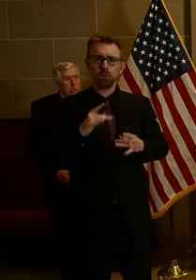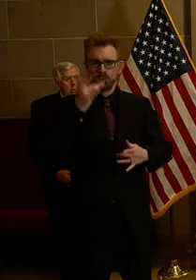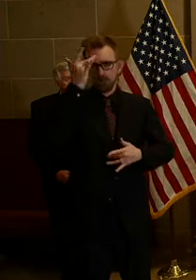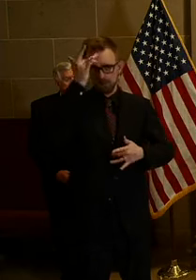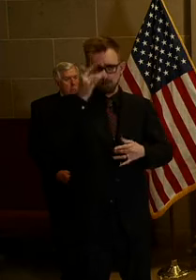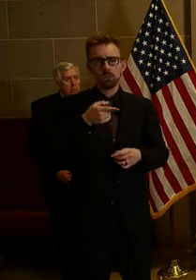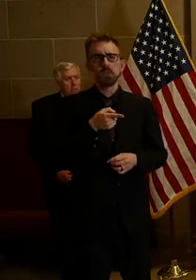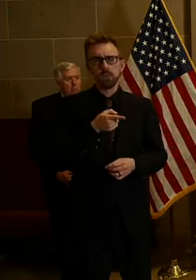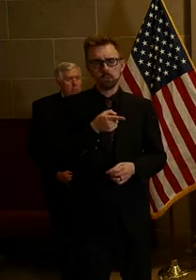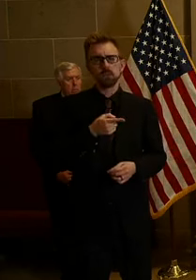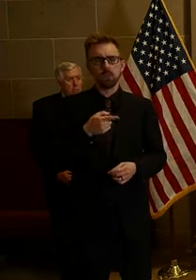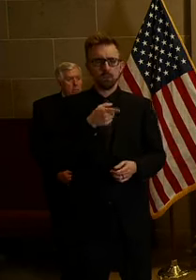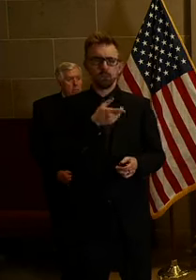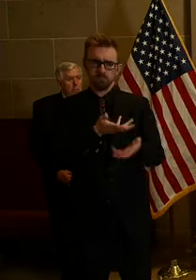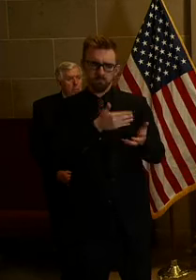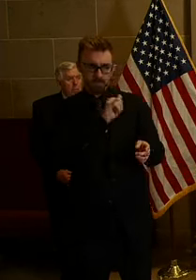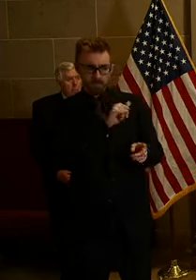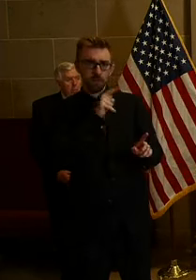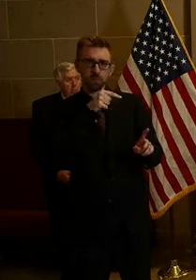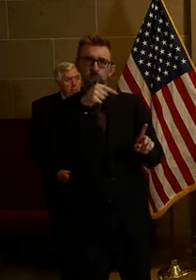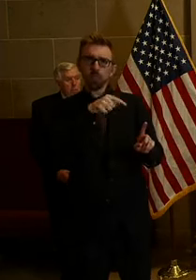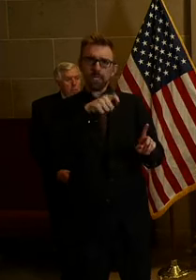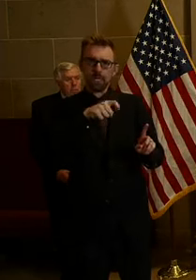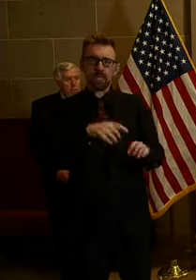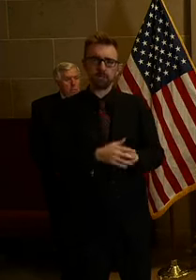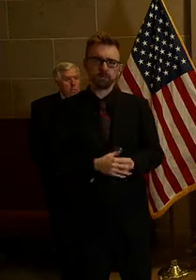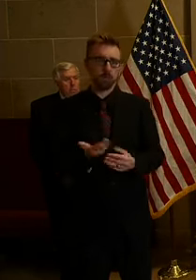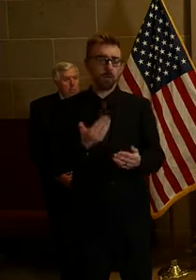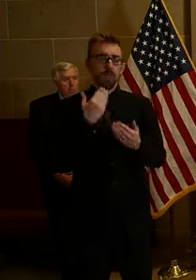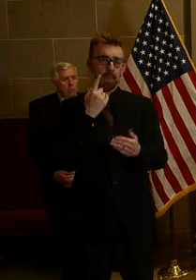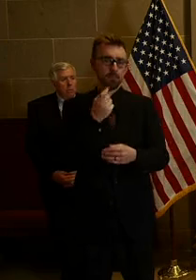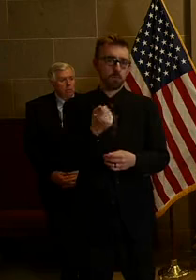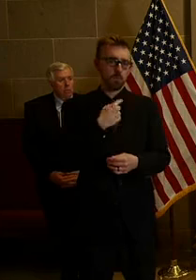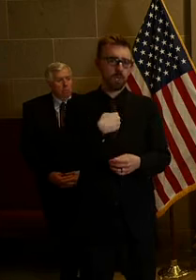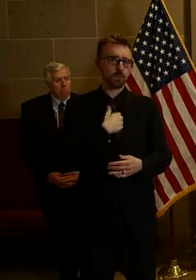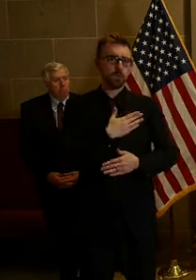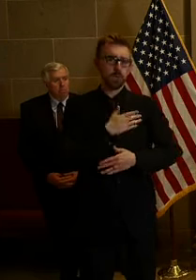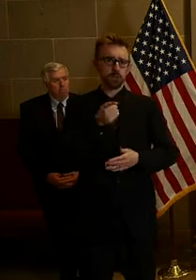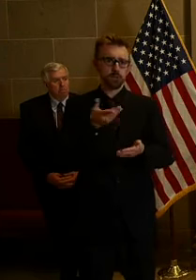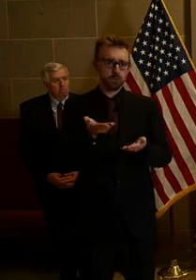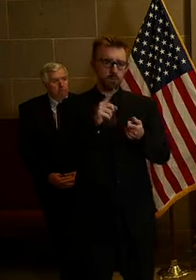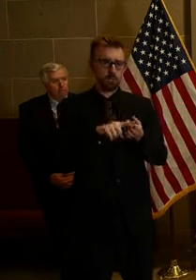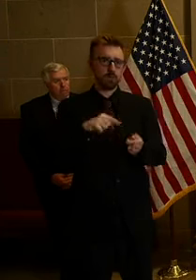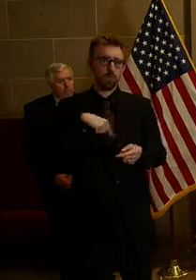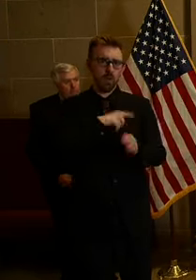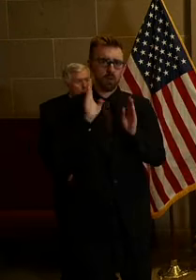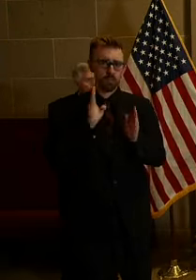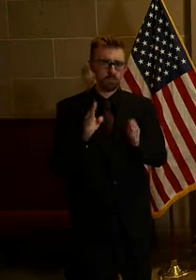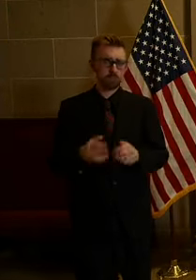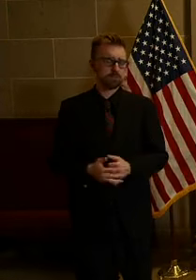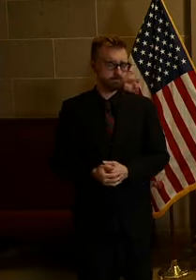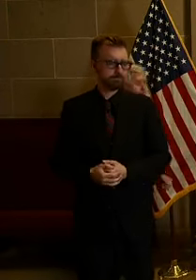their patients. So we'll continue to work on this issue. Thank you for the question. appreciate it. You bringing it to our attention. Thank you.